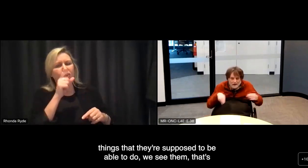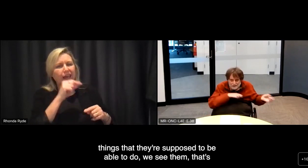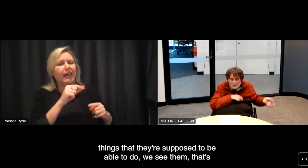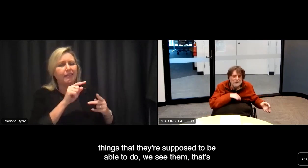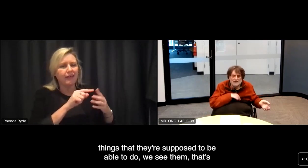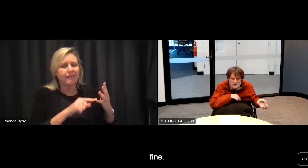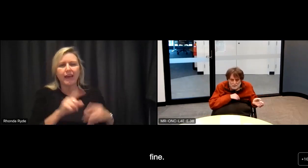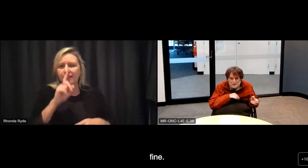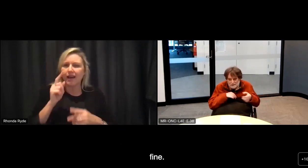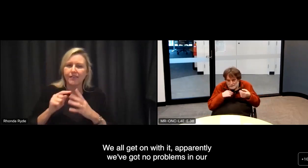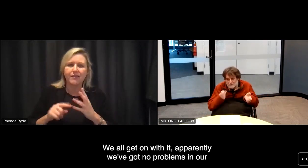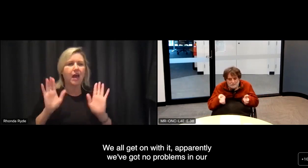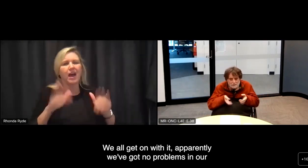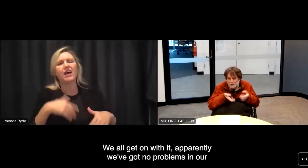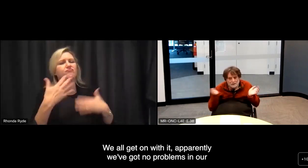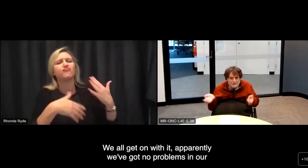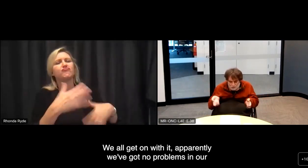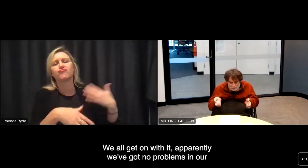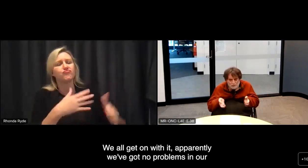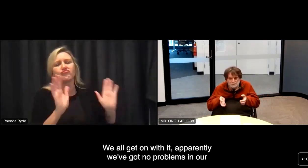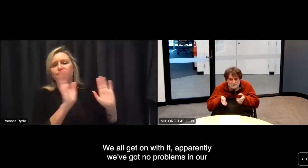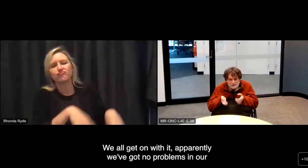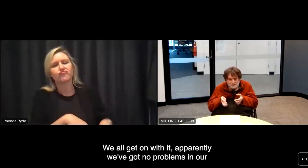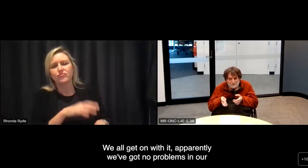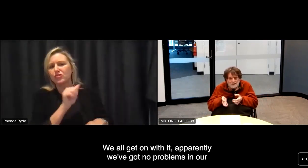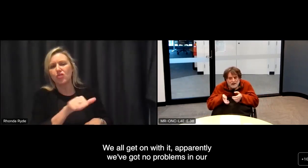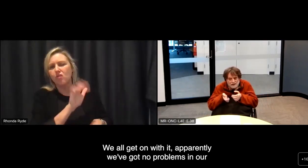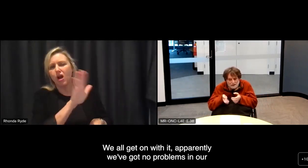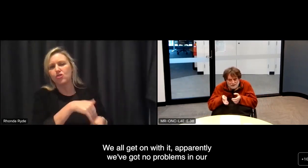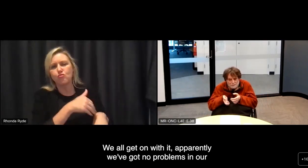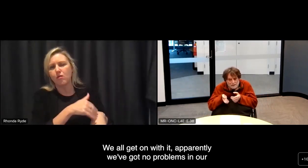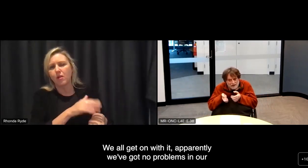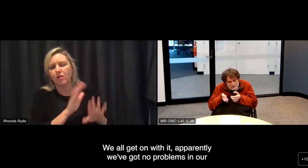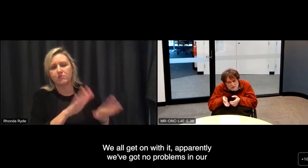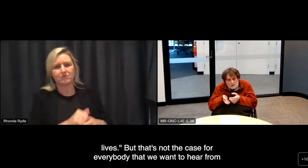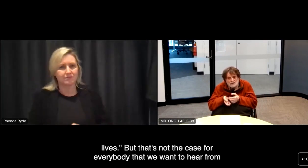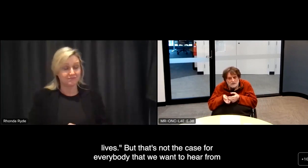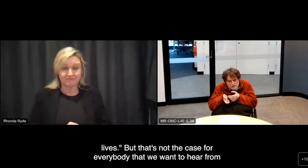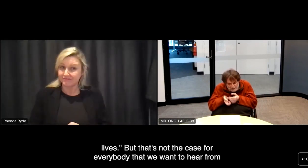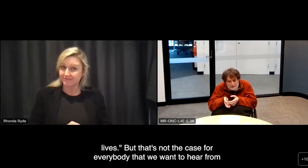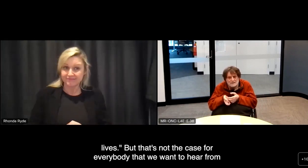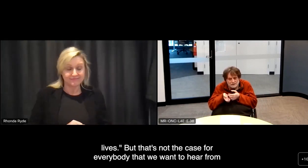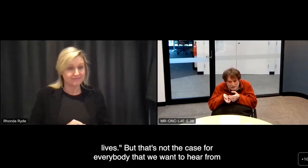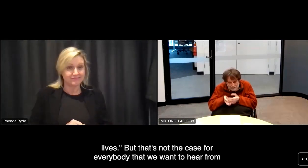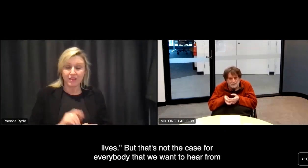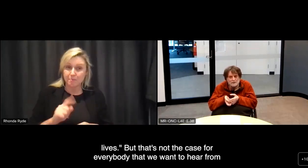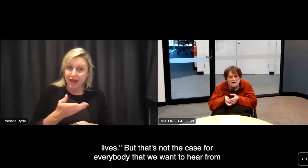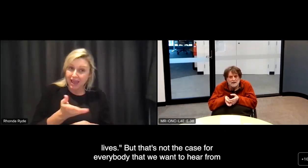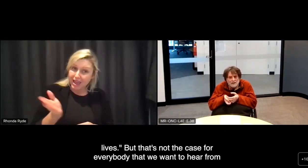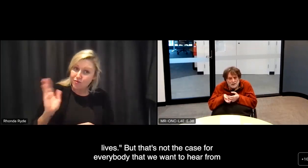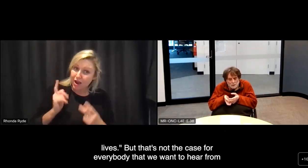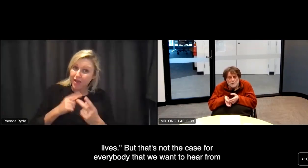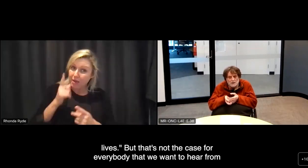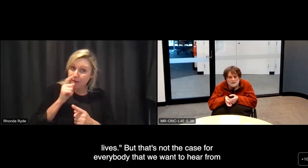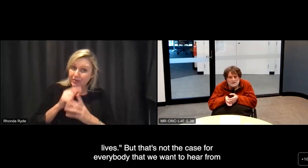and yeah we all get all with it and you know apparently we've got no problems in lives in our lives but that's not the case for everybody